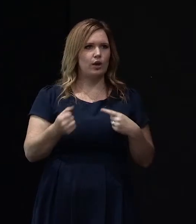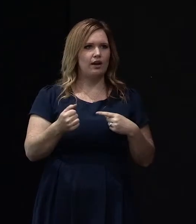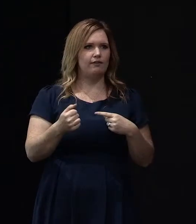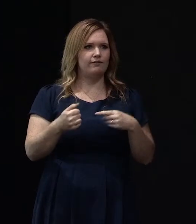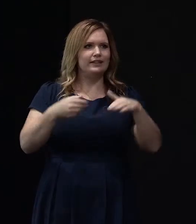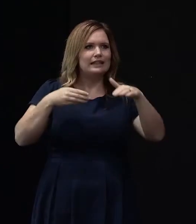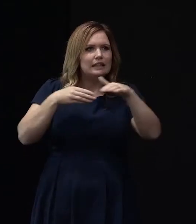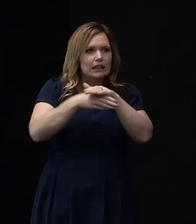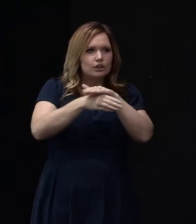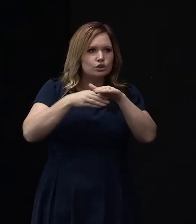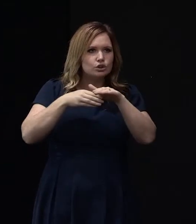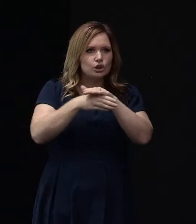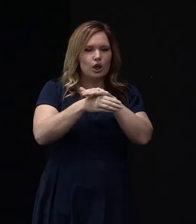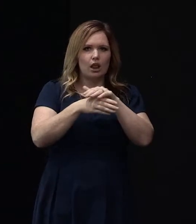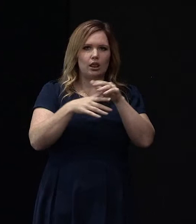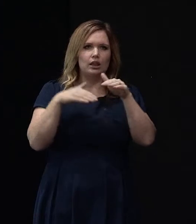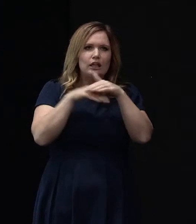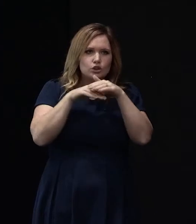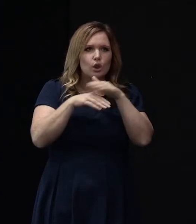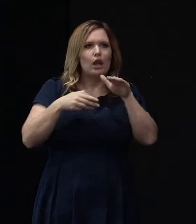internal garage.